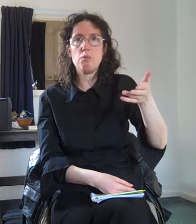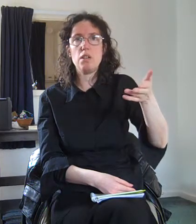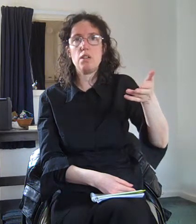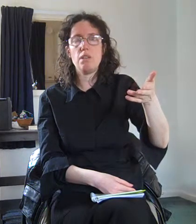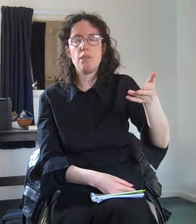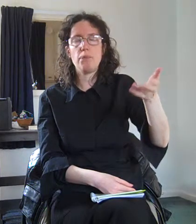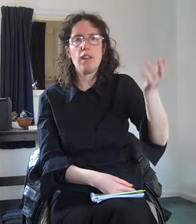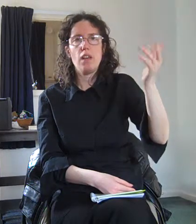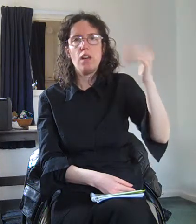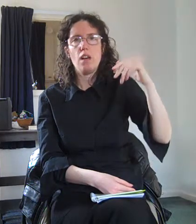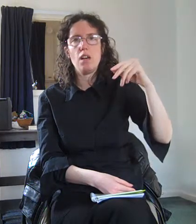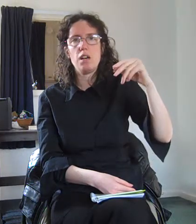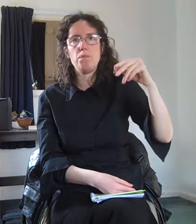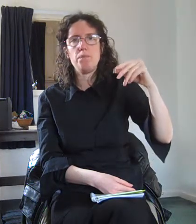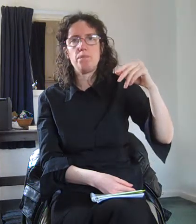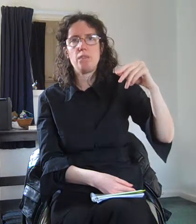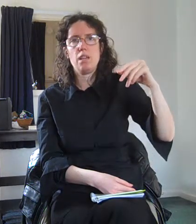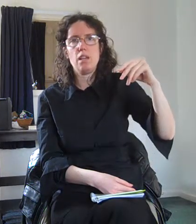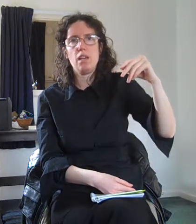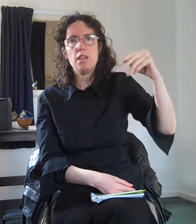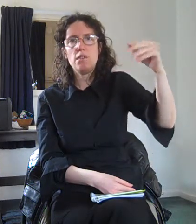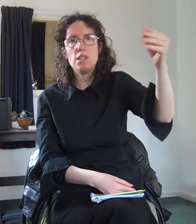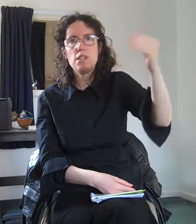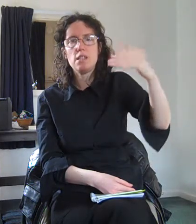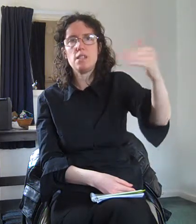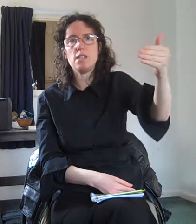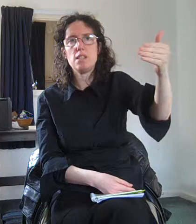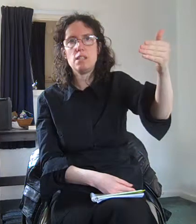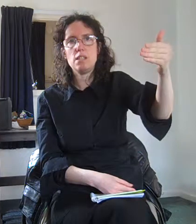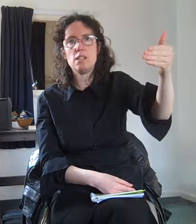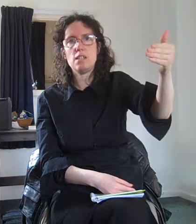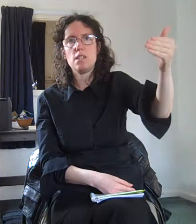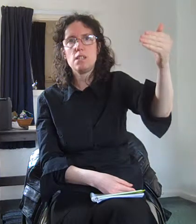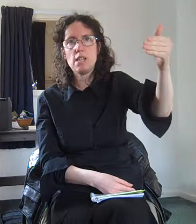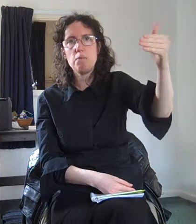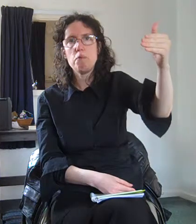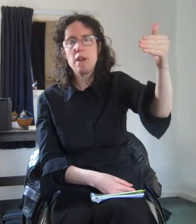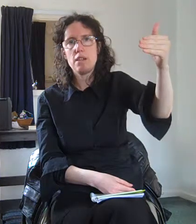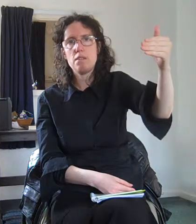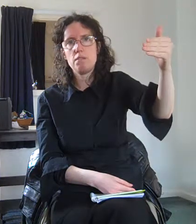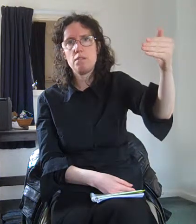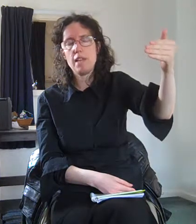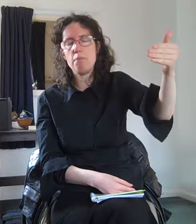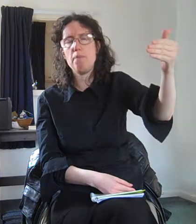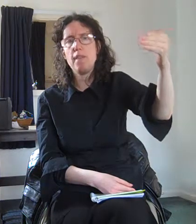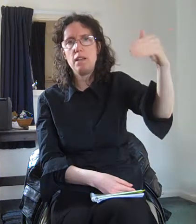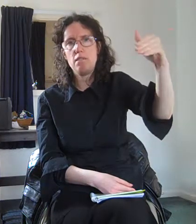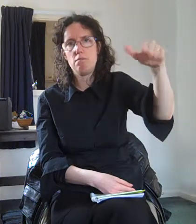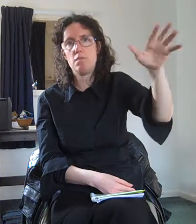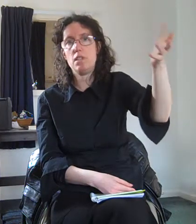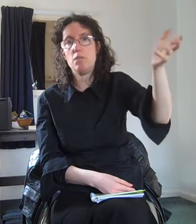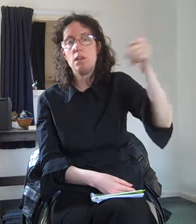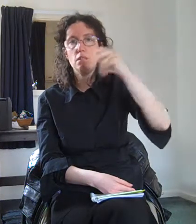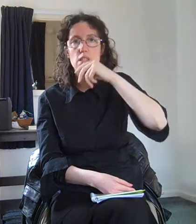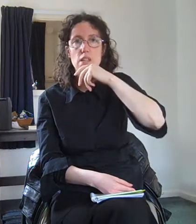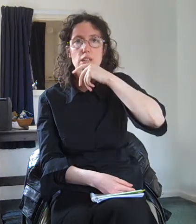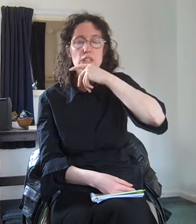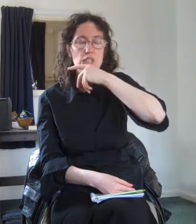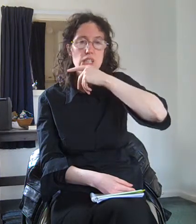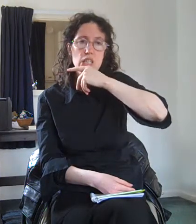go blurry um and if your distance is the same or better through them then you are long-sighted